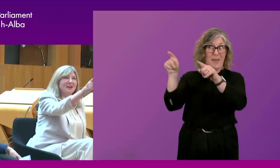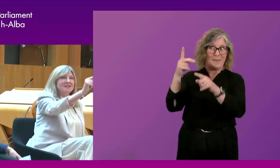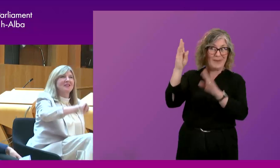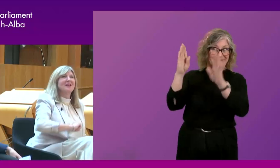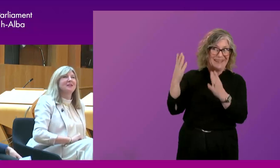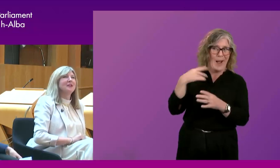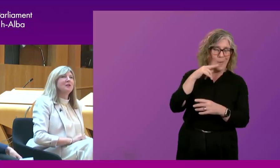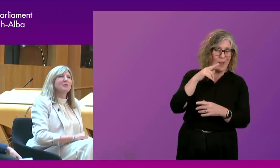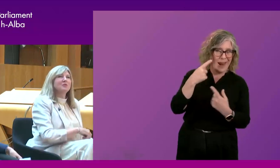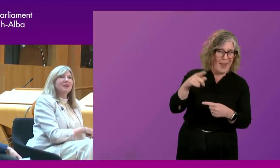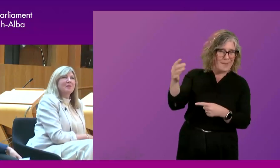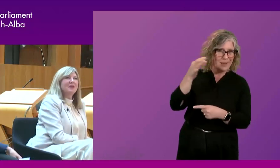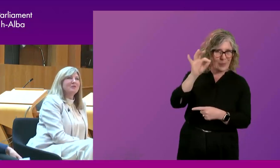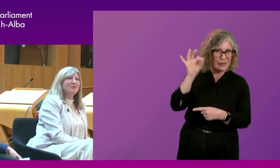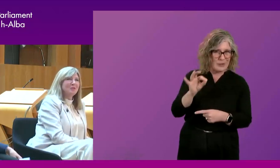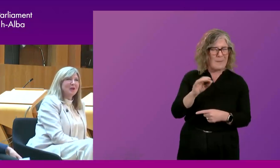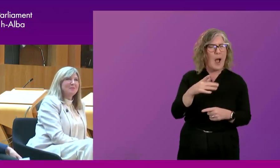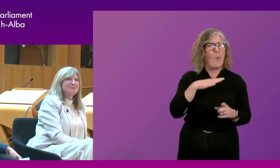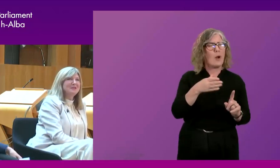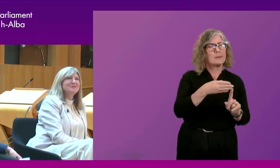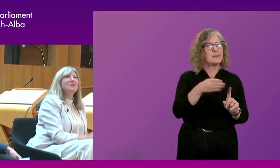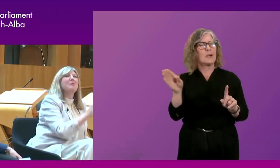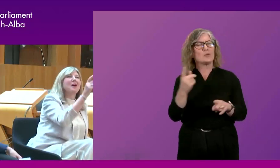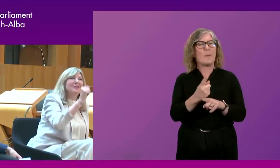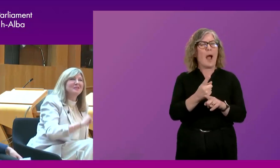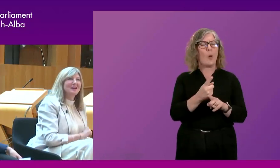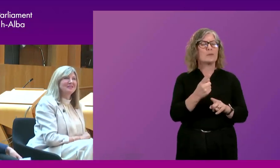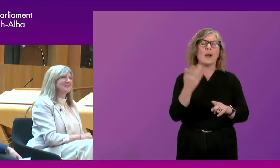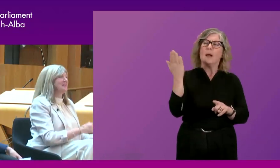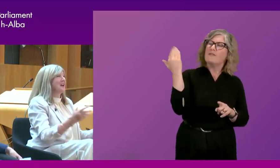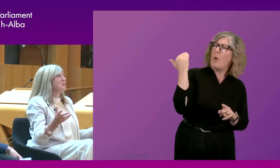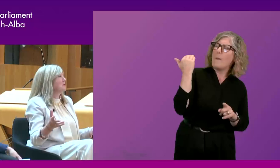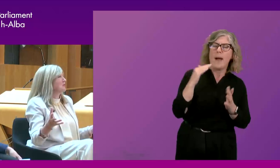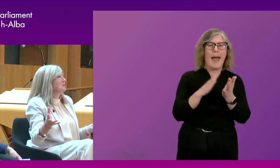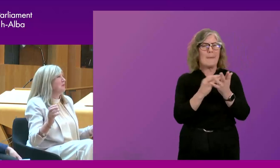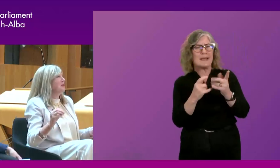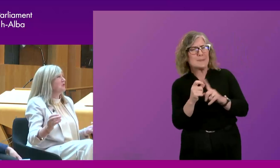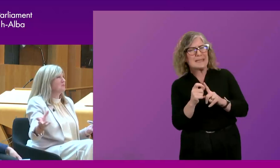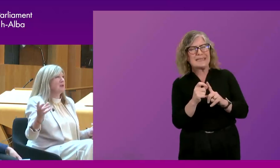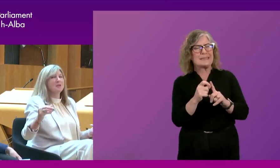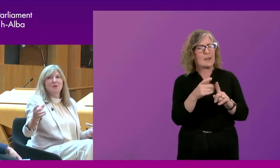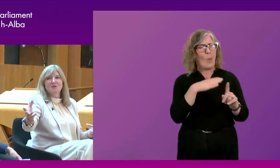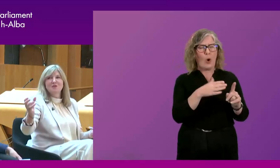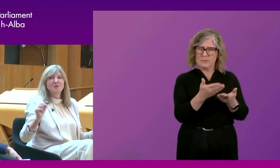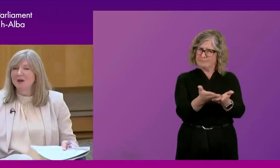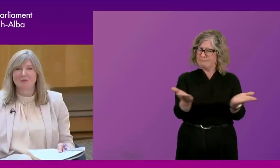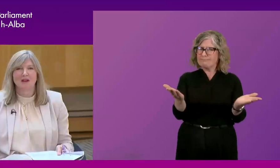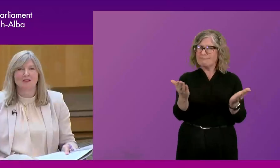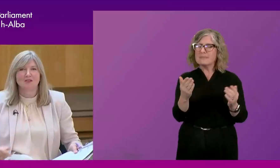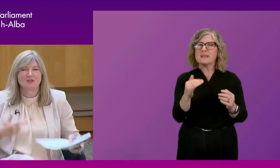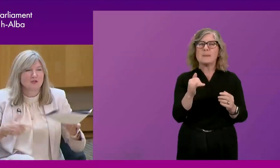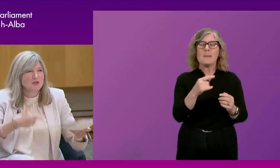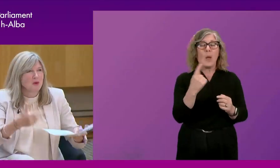just say on that, and then we're going to get away from former MSPs for a while. And yeah, and I'm also going to maybe just bring in one or two